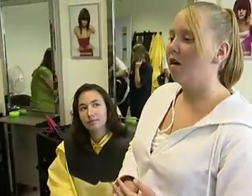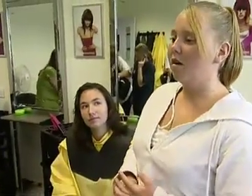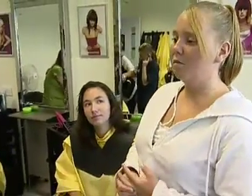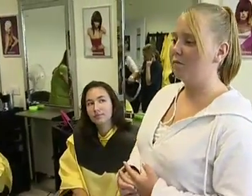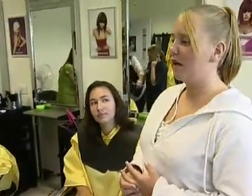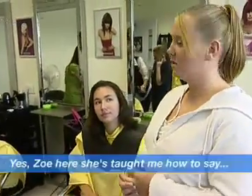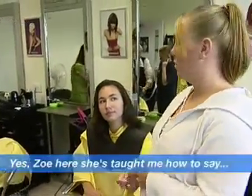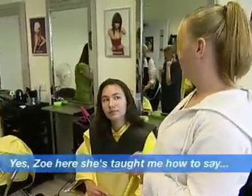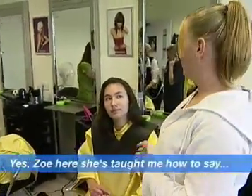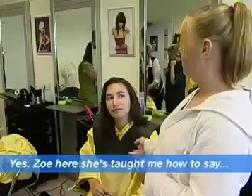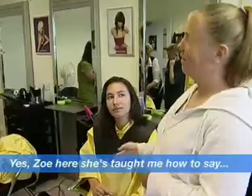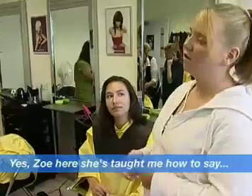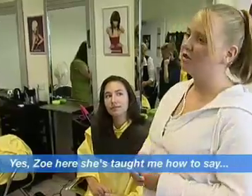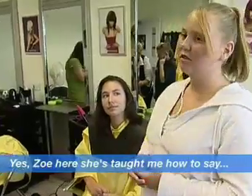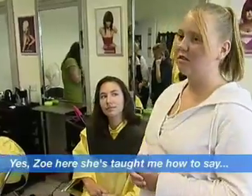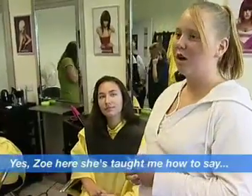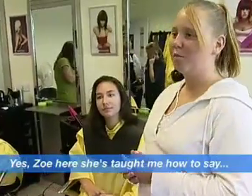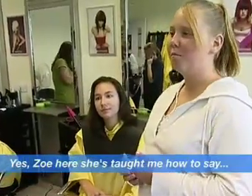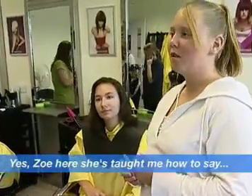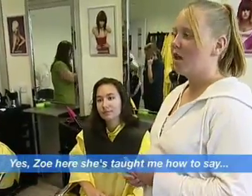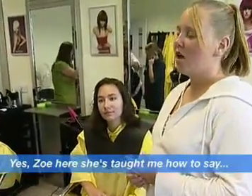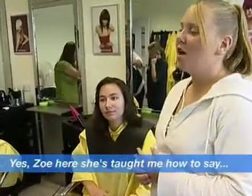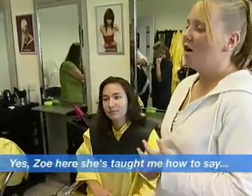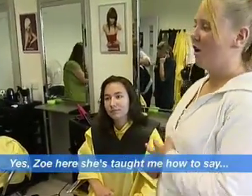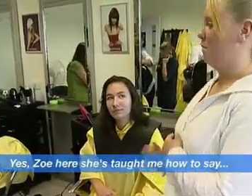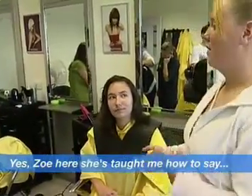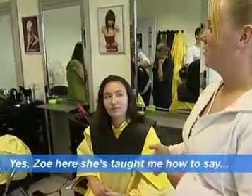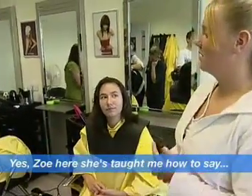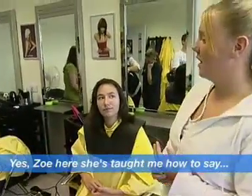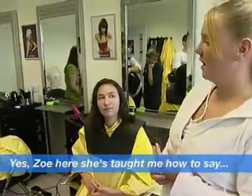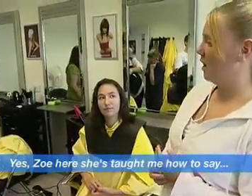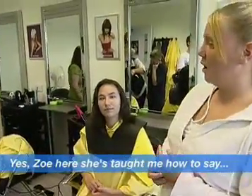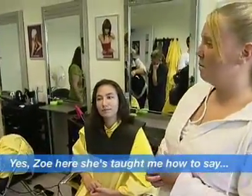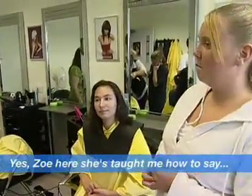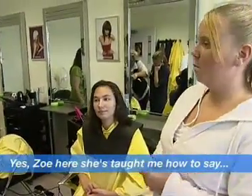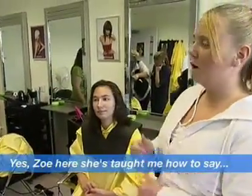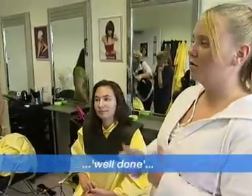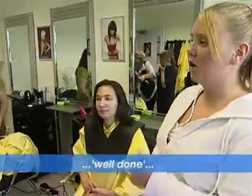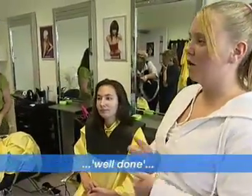Yes, sorry. She's learnt me how to say well done,